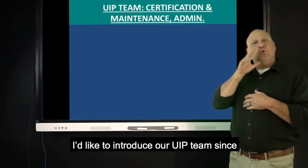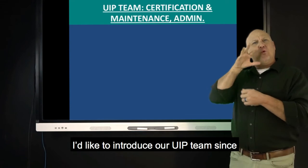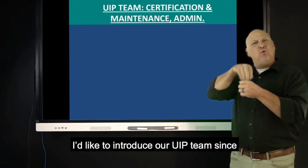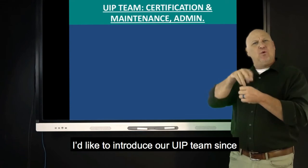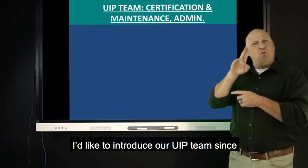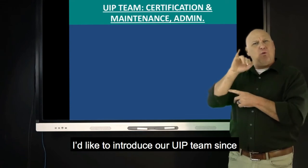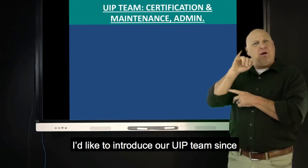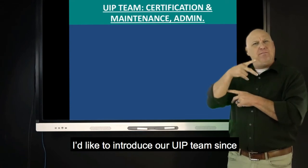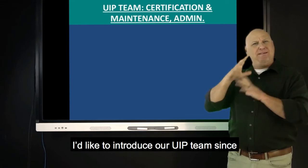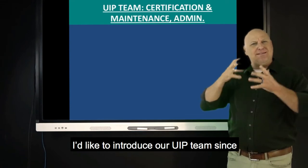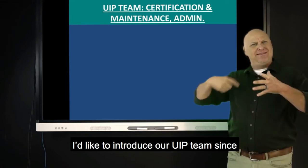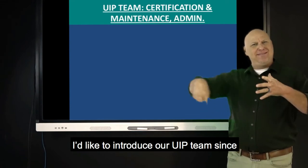ours.